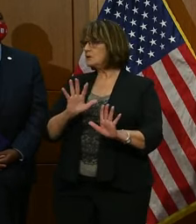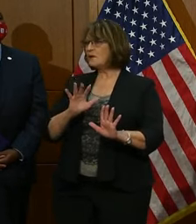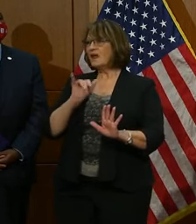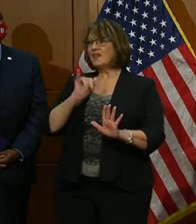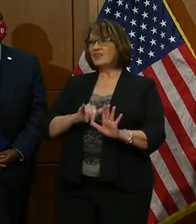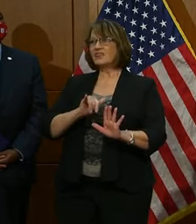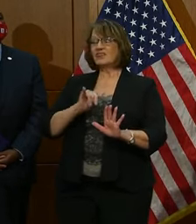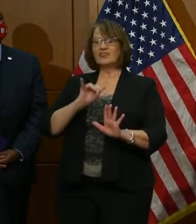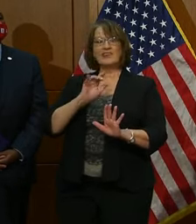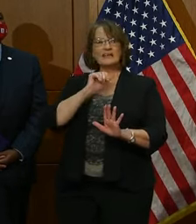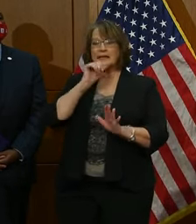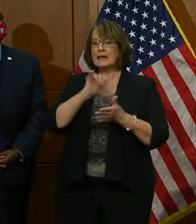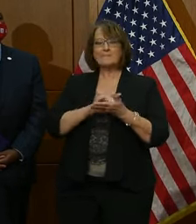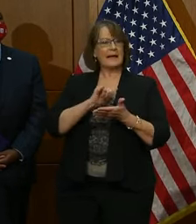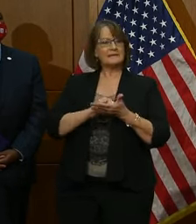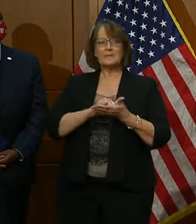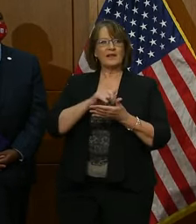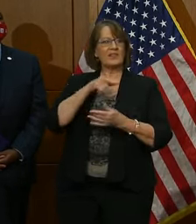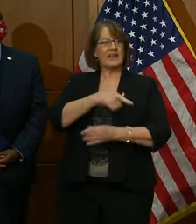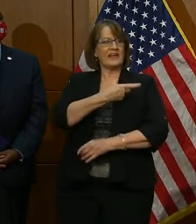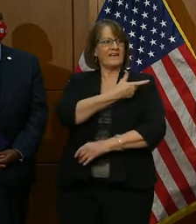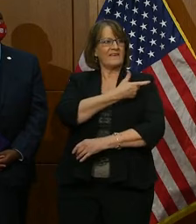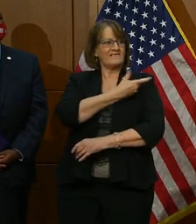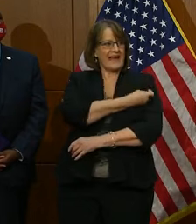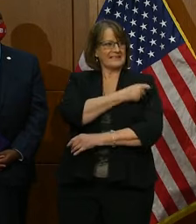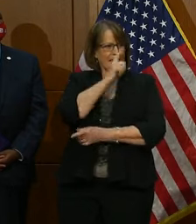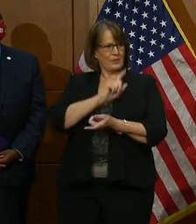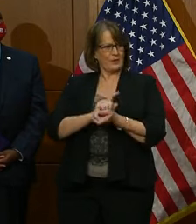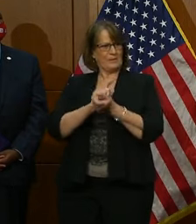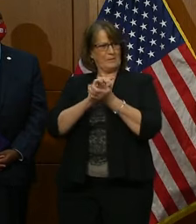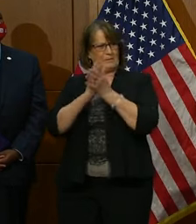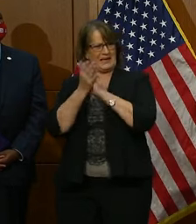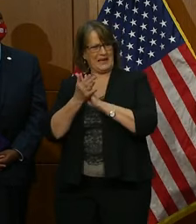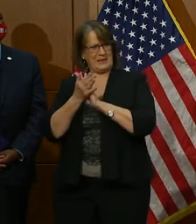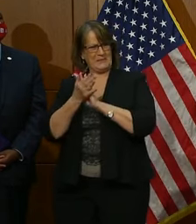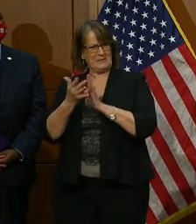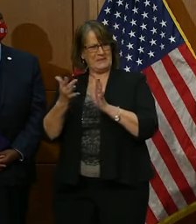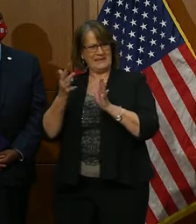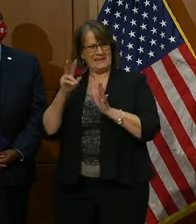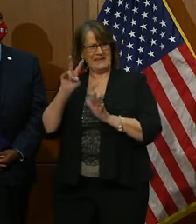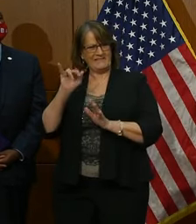these vaccines will transform into the actual virus and make you sick.